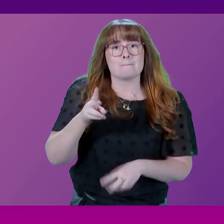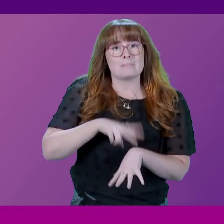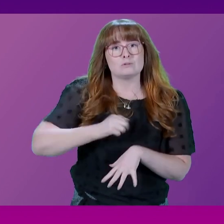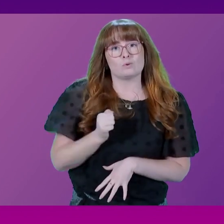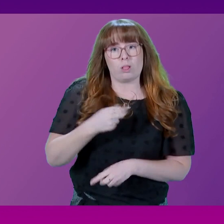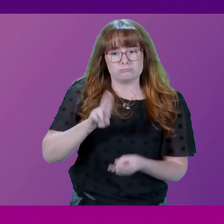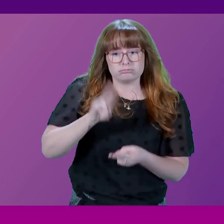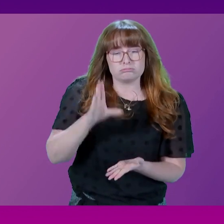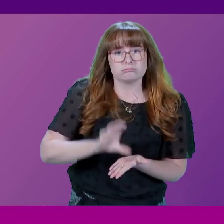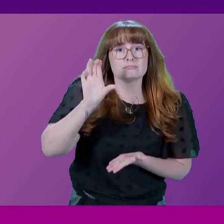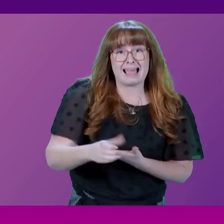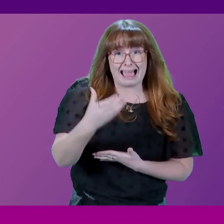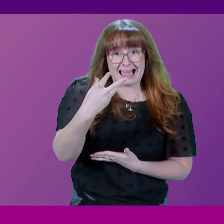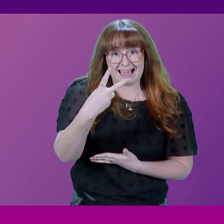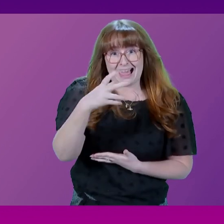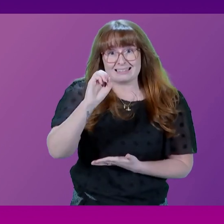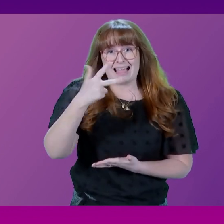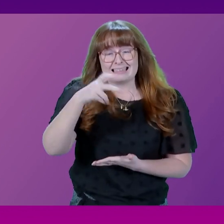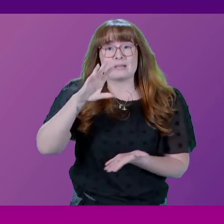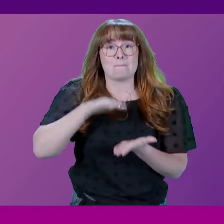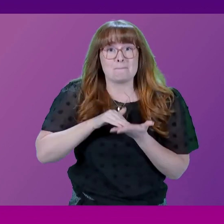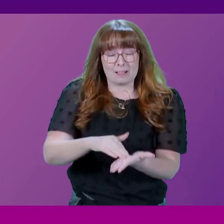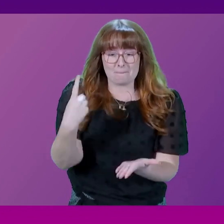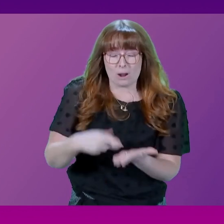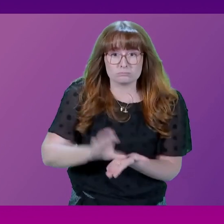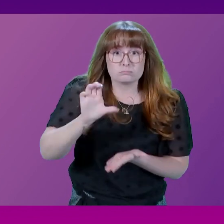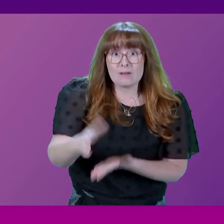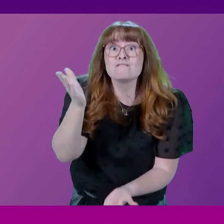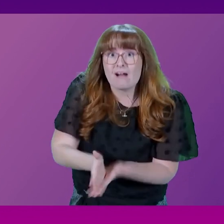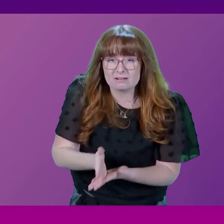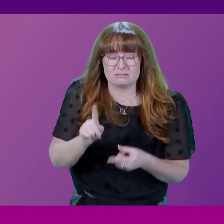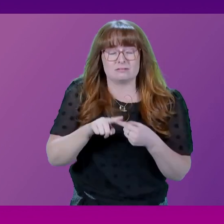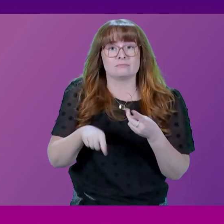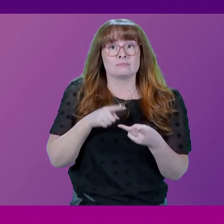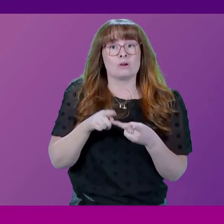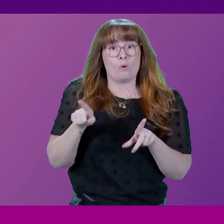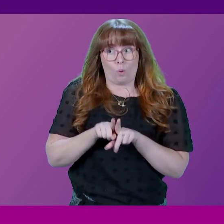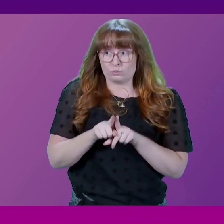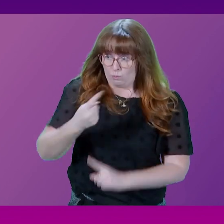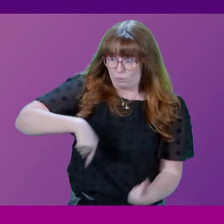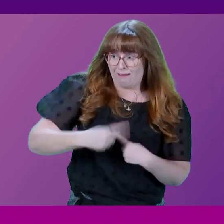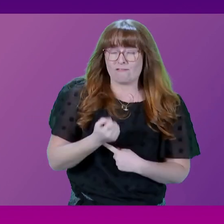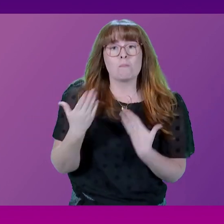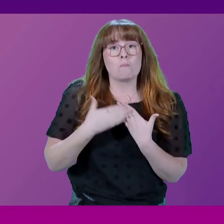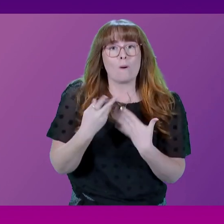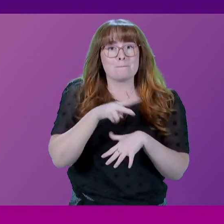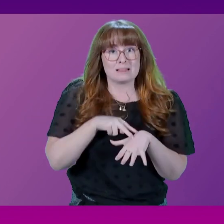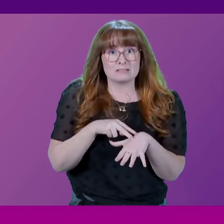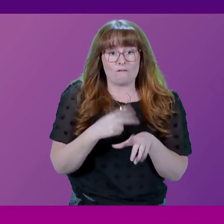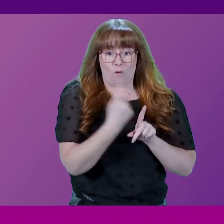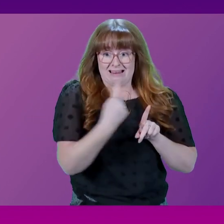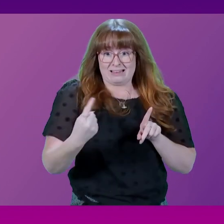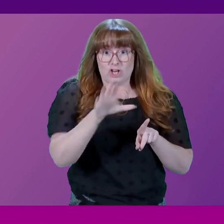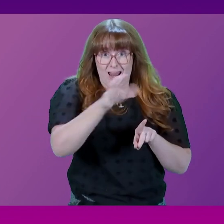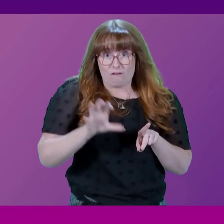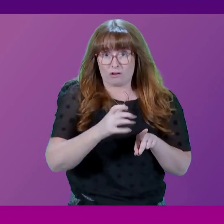by £80 million this year. Fact. Fact of the matter is we have more police officers per head in